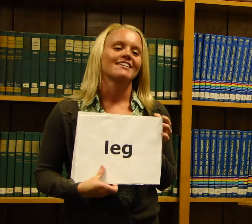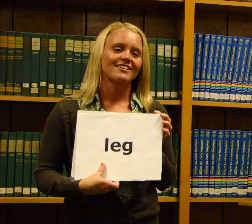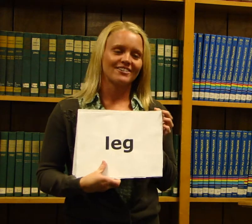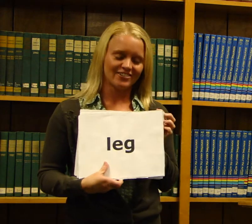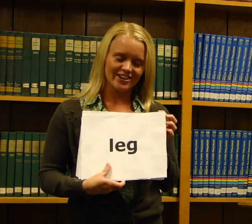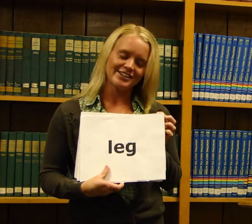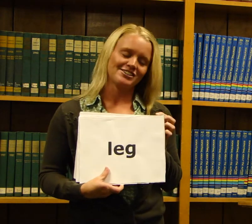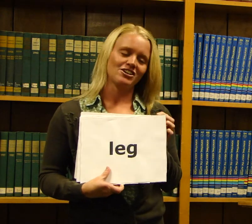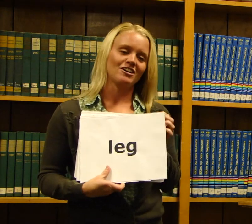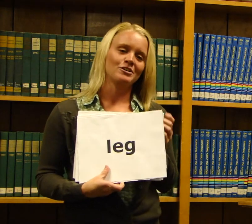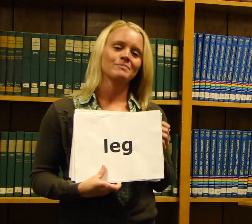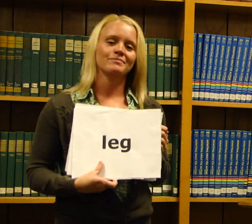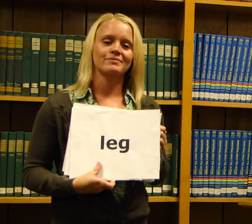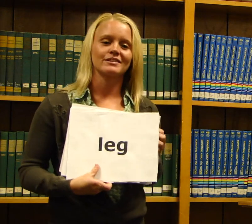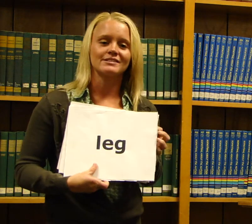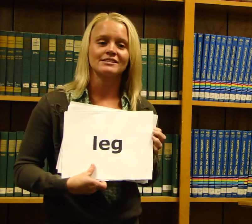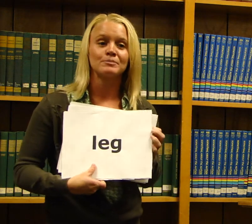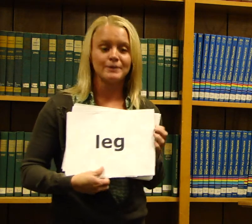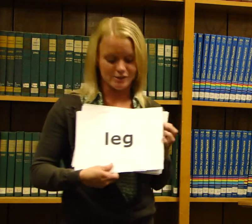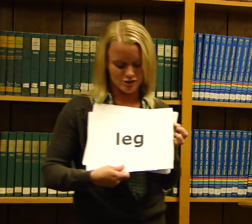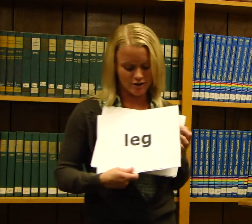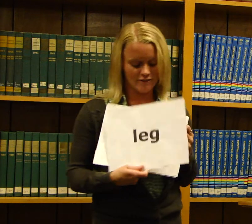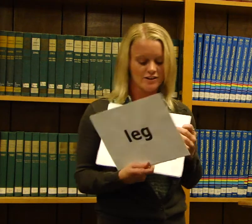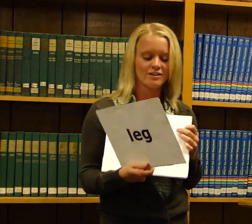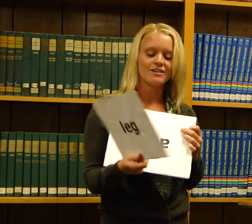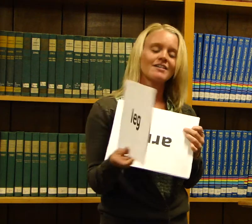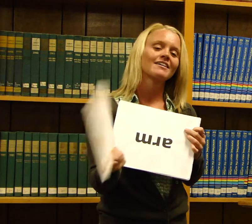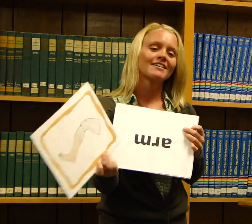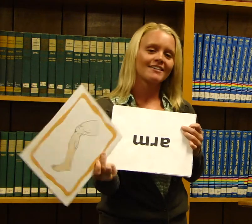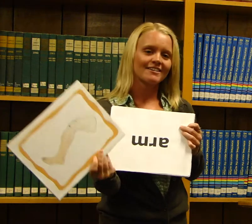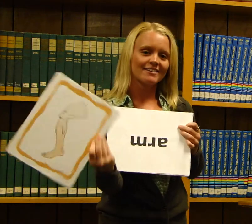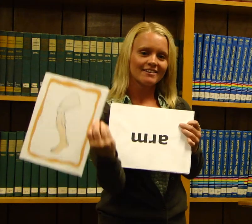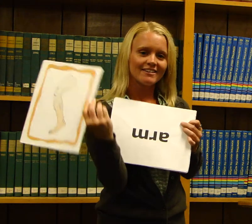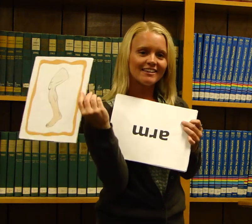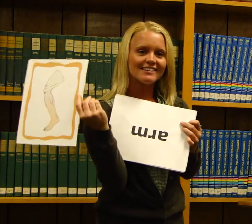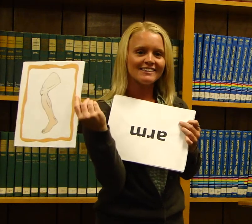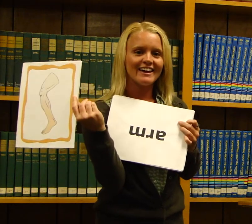Great job! This is a picture of a leg.